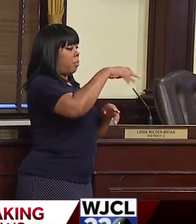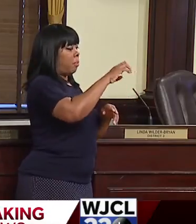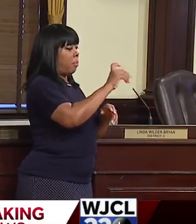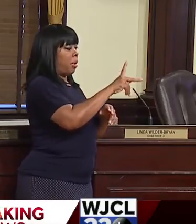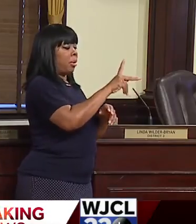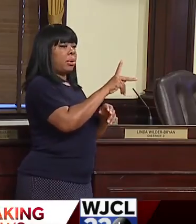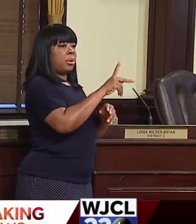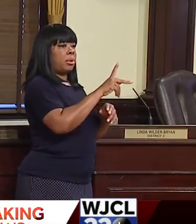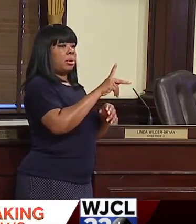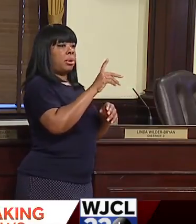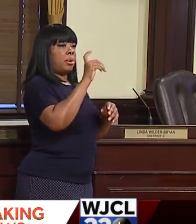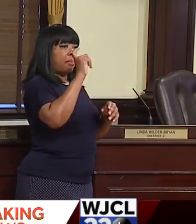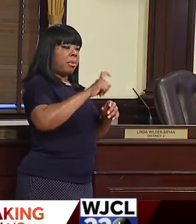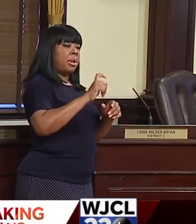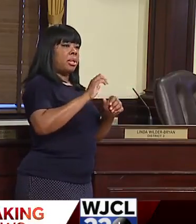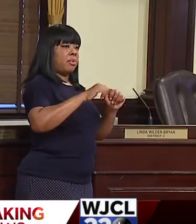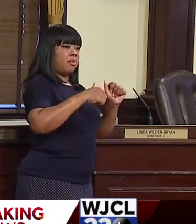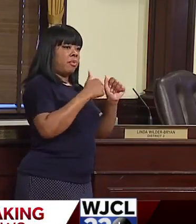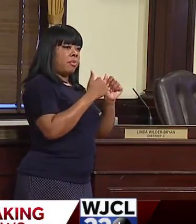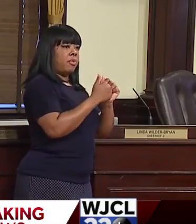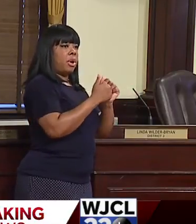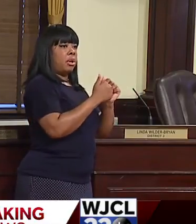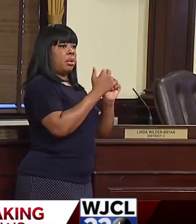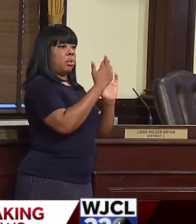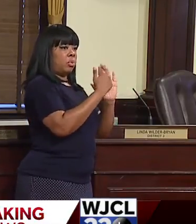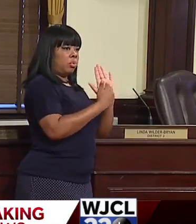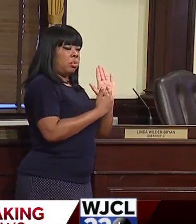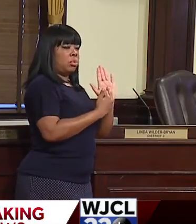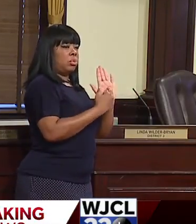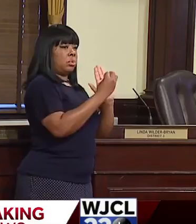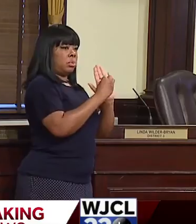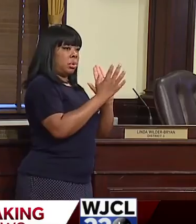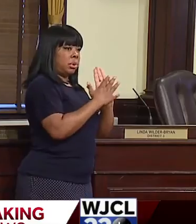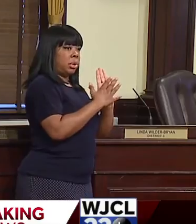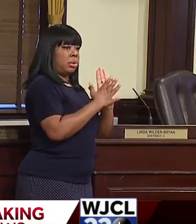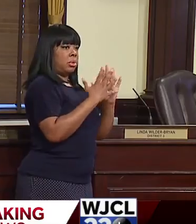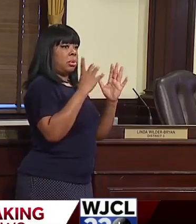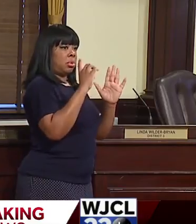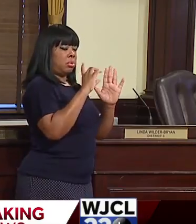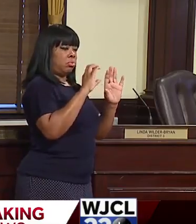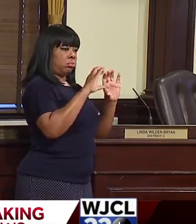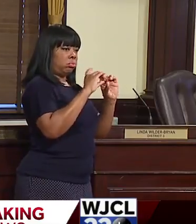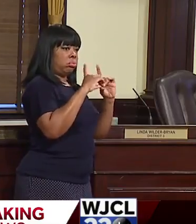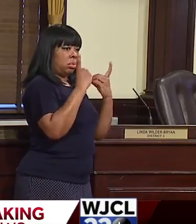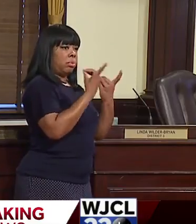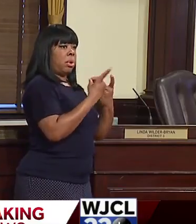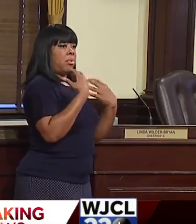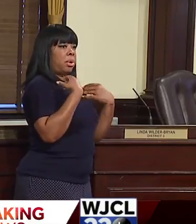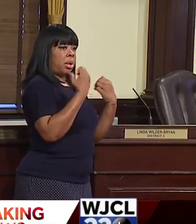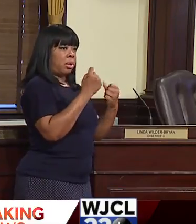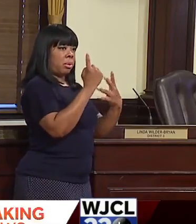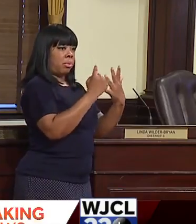that they have to follow the guidelines and set forth by the department of health and by the governor's order.